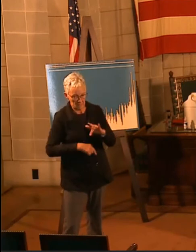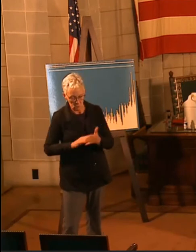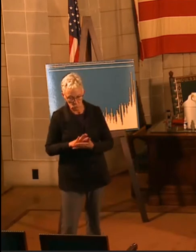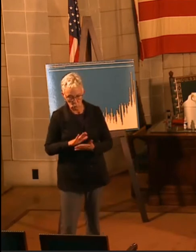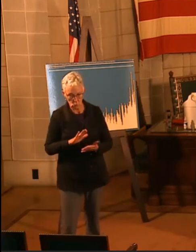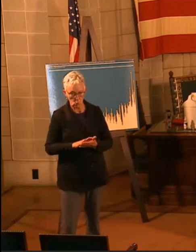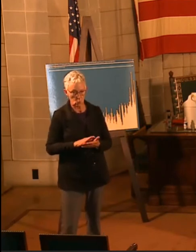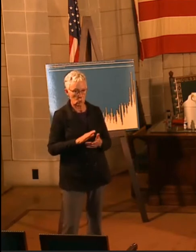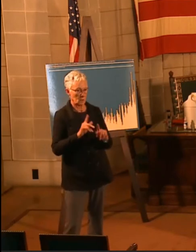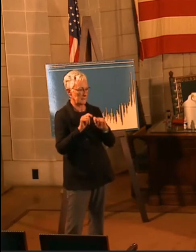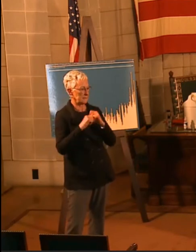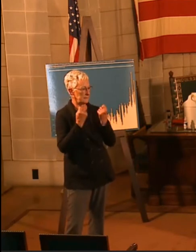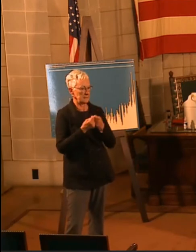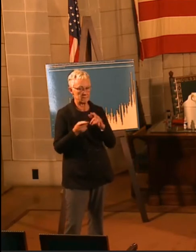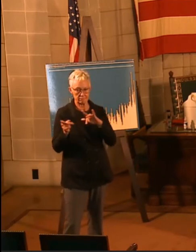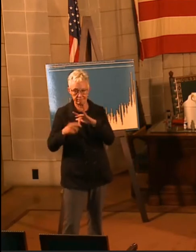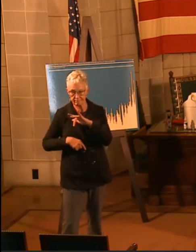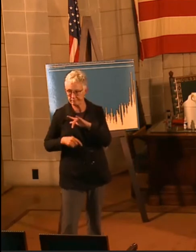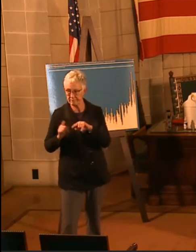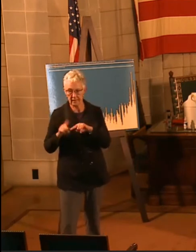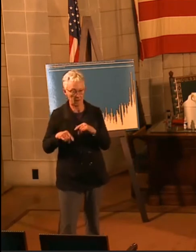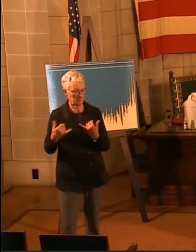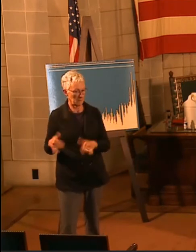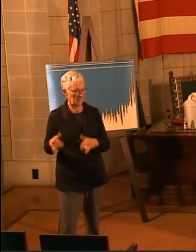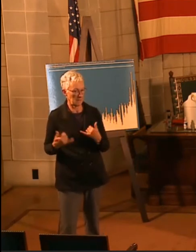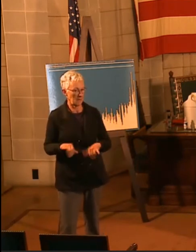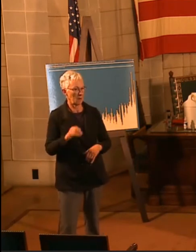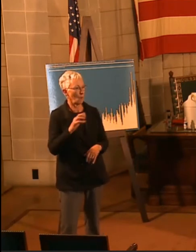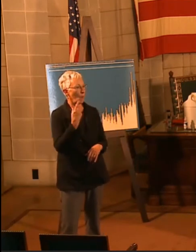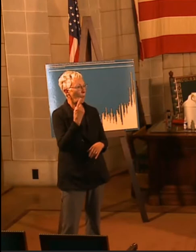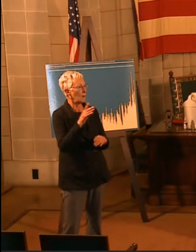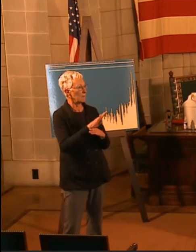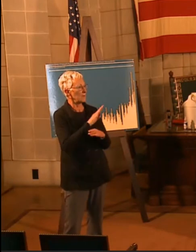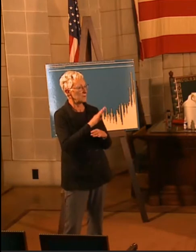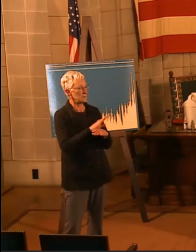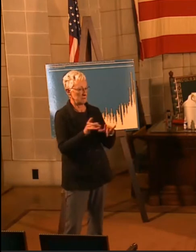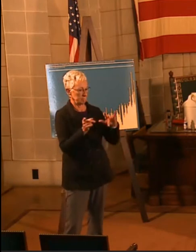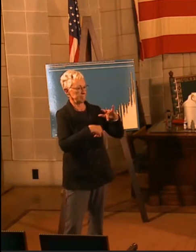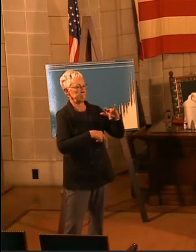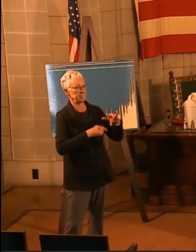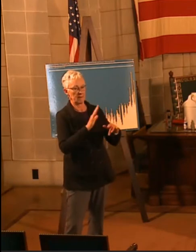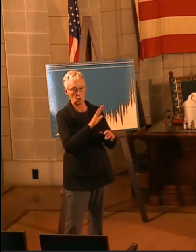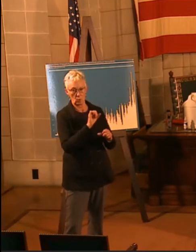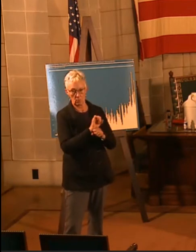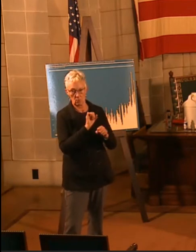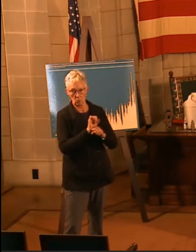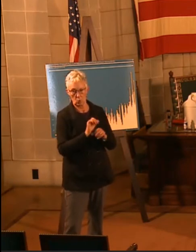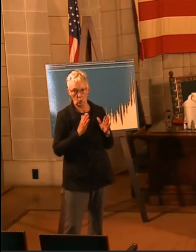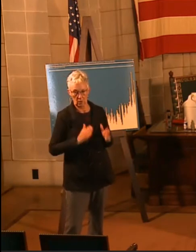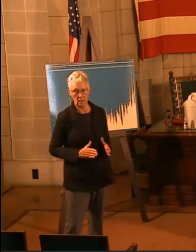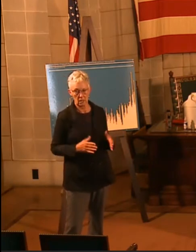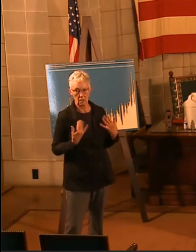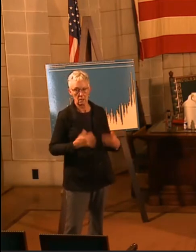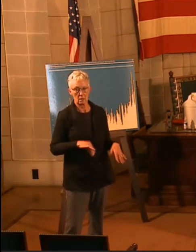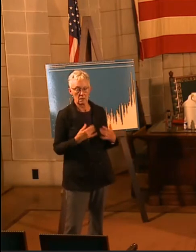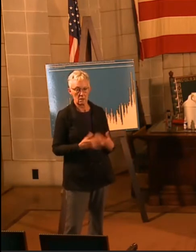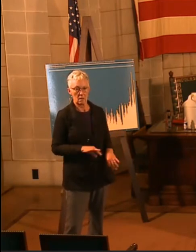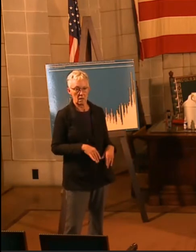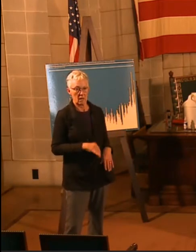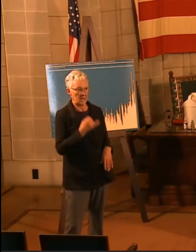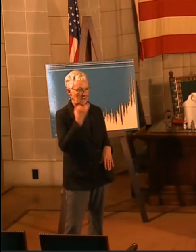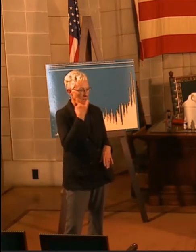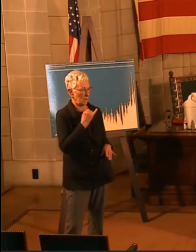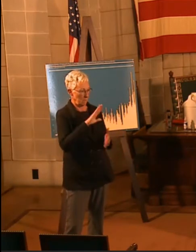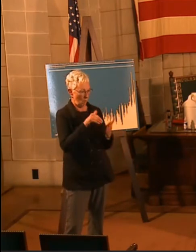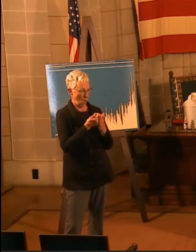team short of a player, or one business without an employee. And these add up very quickly. And if the exposed people